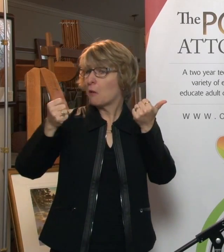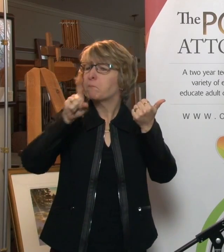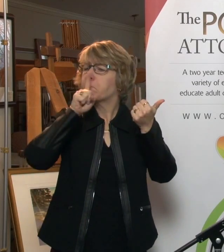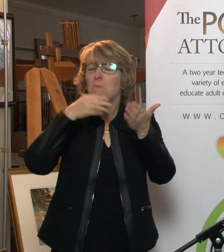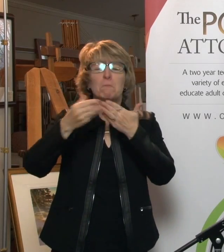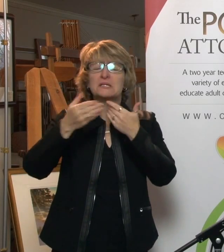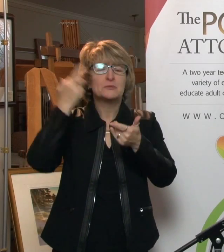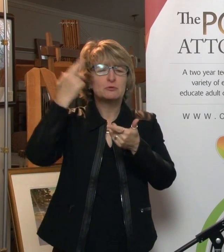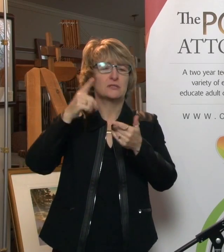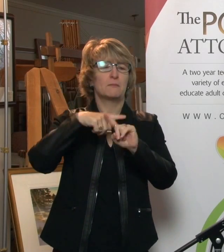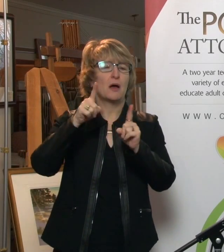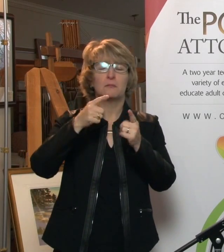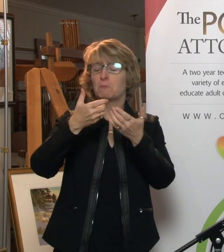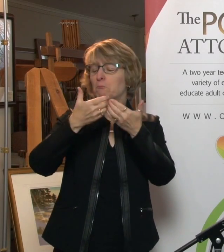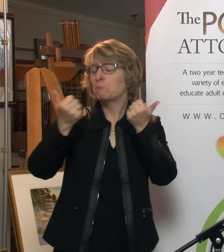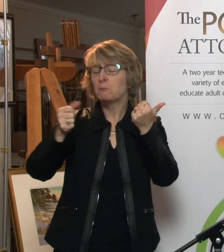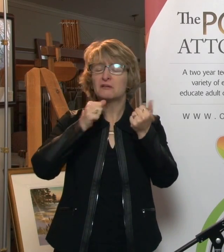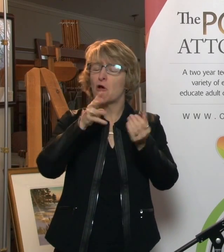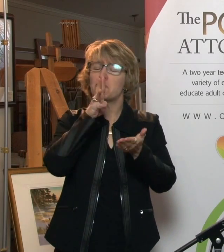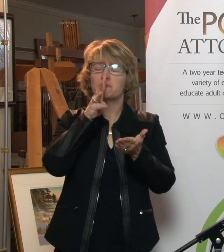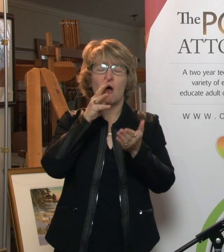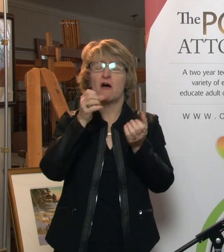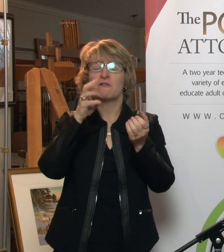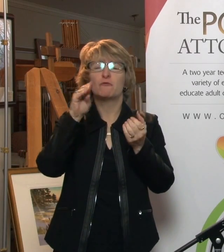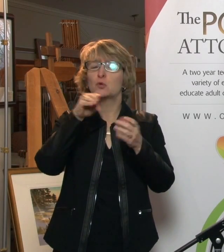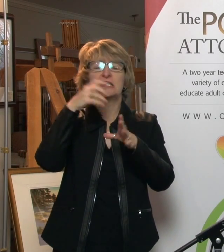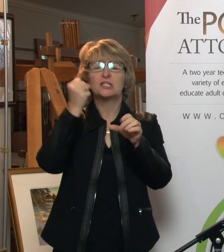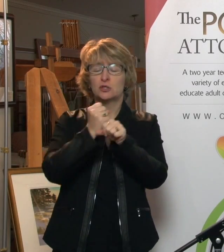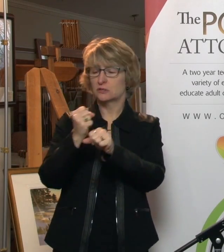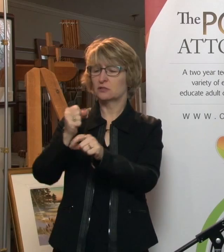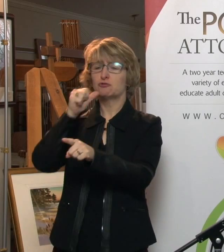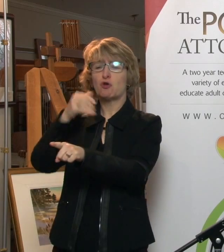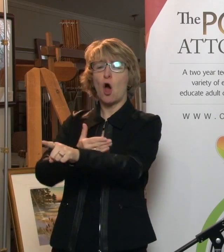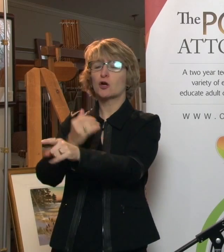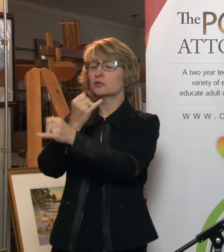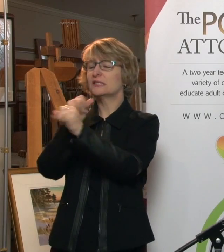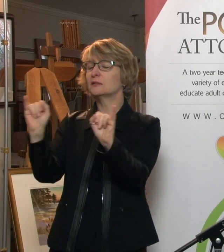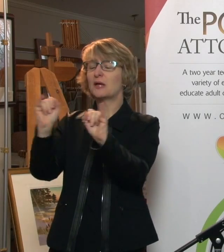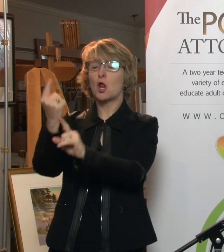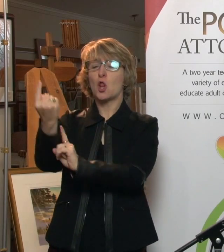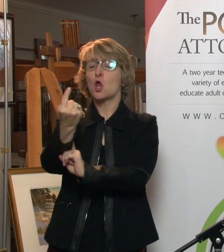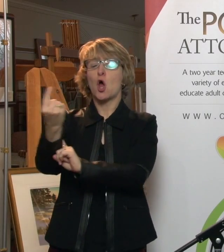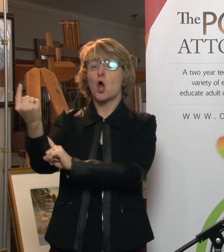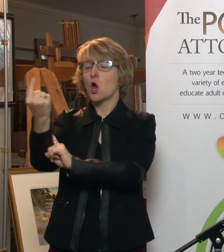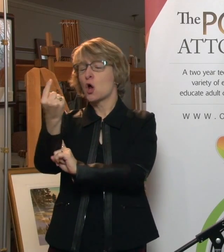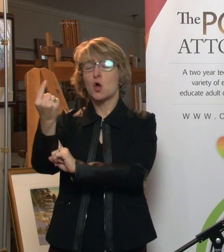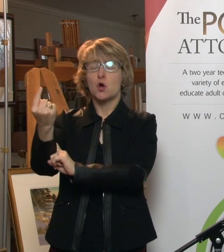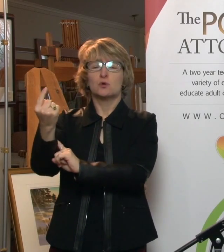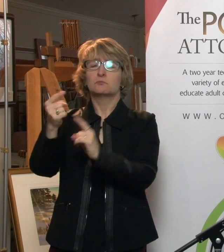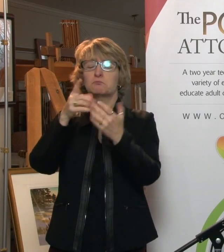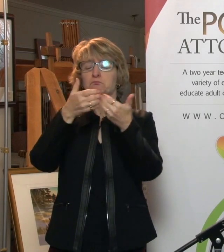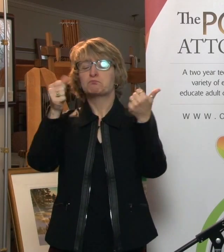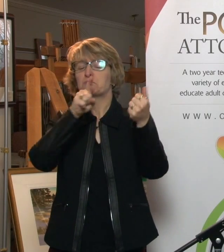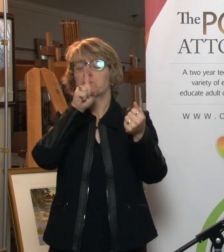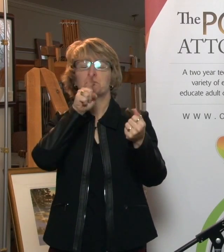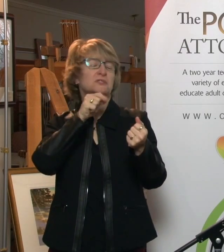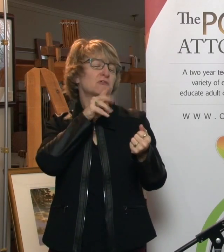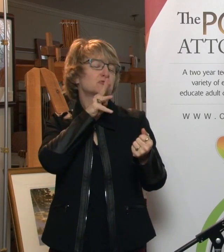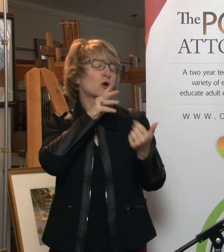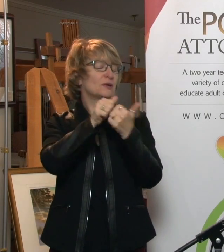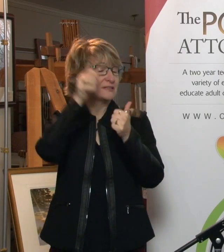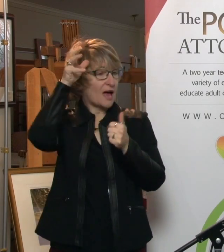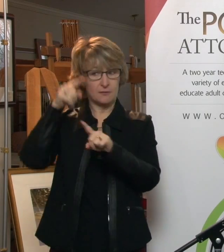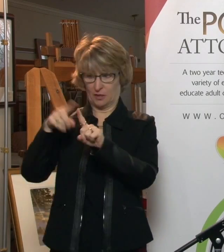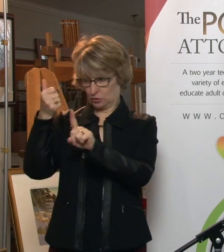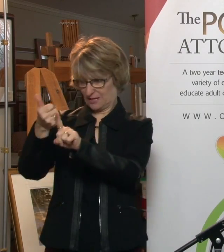why, but they hadn't spoken for 40 years. She was on her own, completely independent of him. She made a claim under the will's variation provisions. She